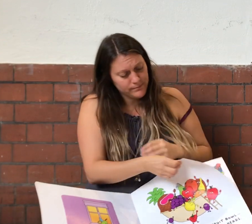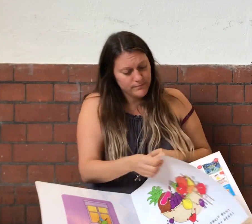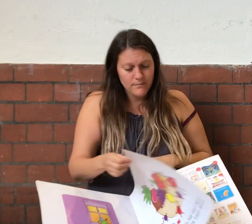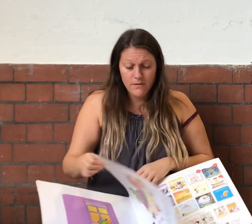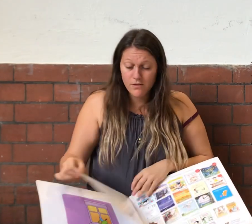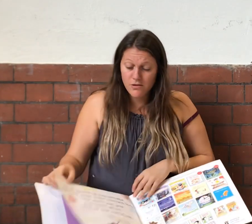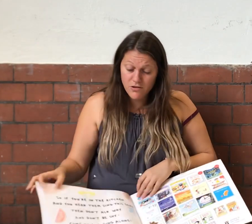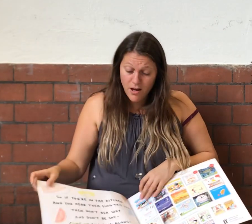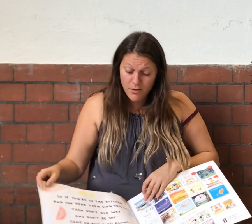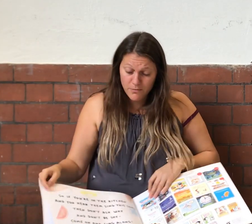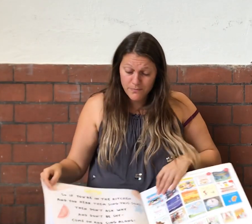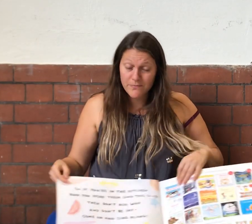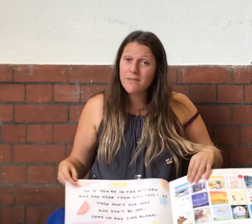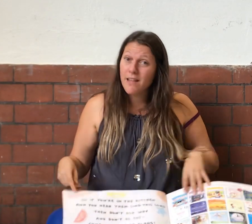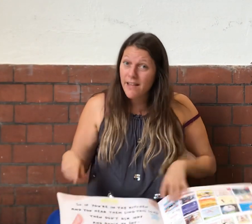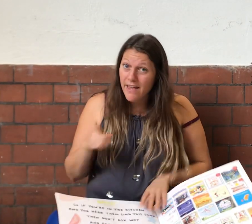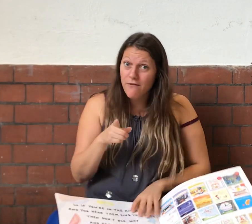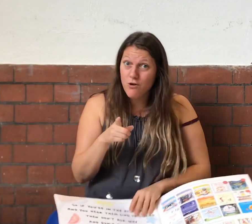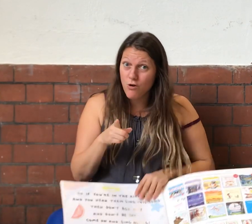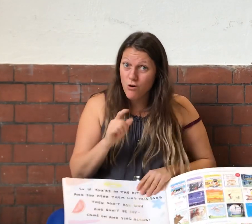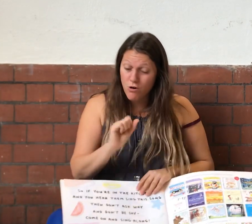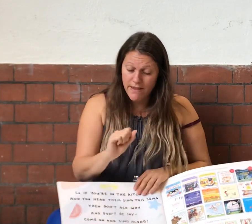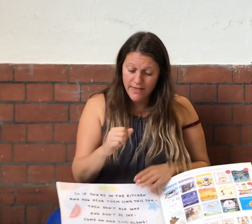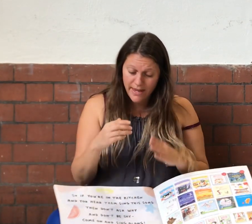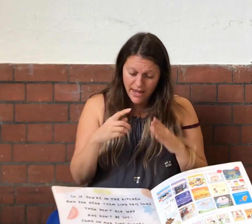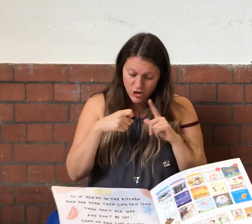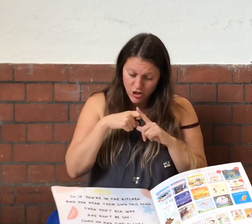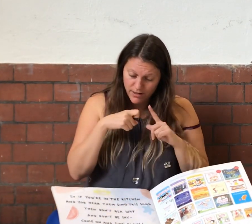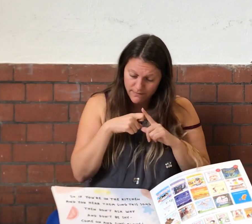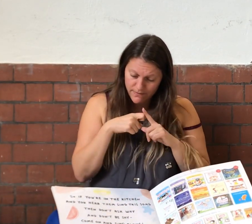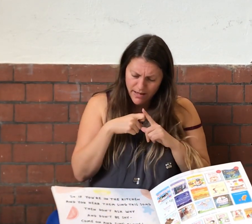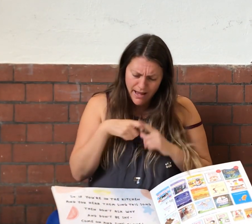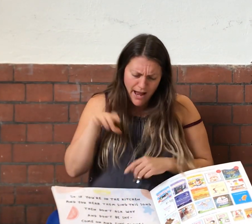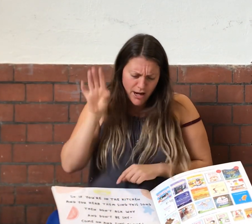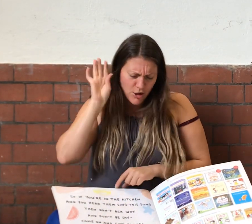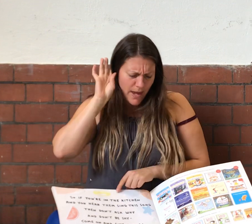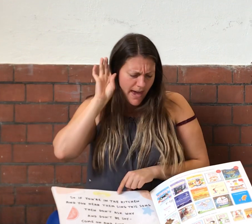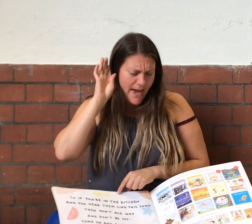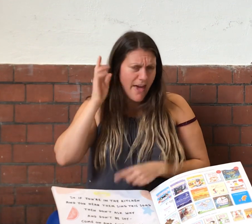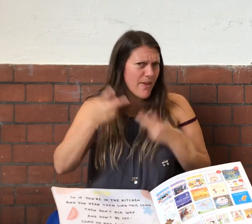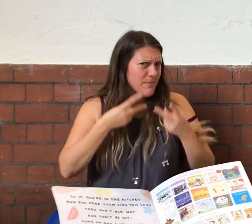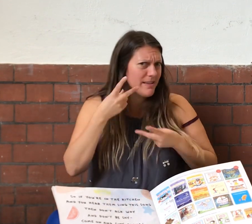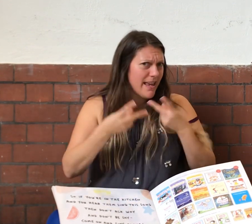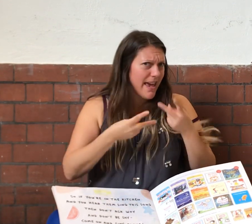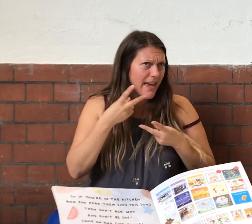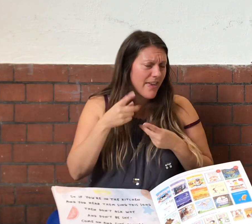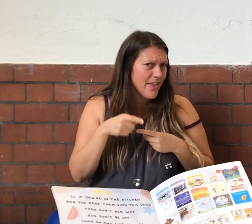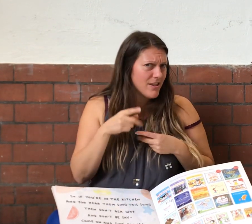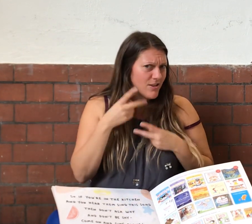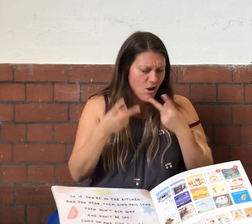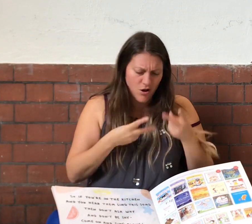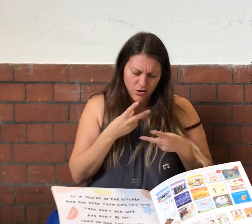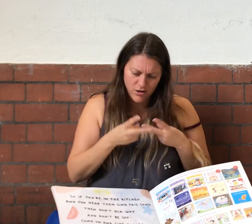So, if you're in the kitchen and you hear them sing this song,